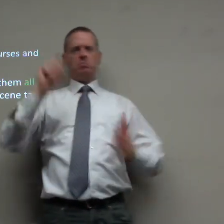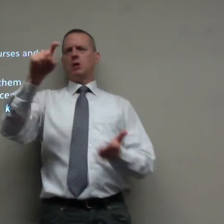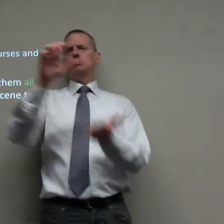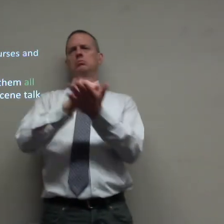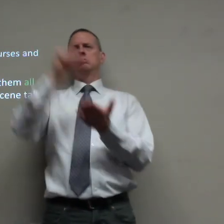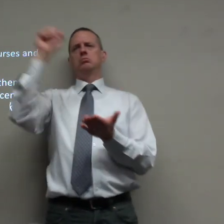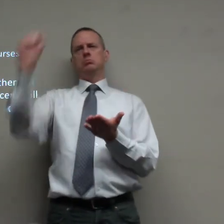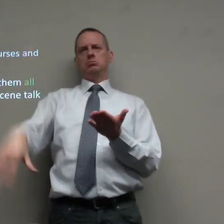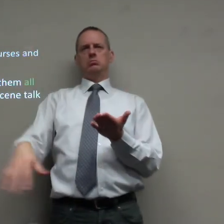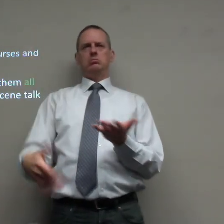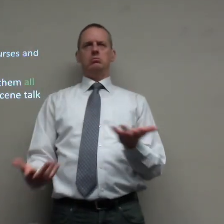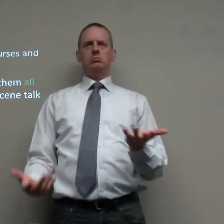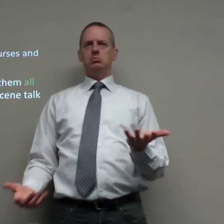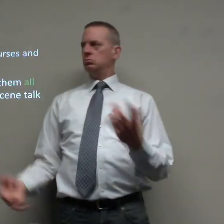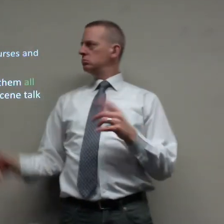there's Christians who must put them all away